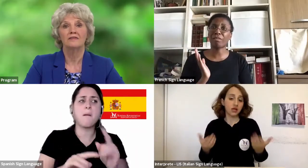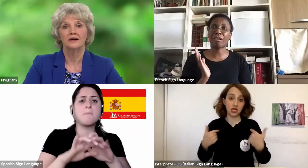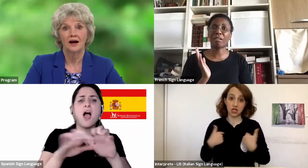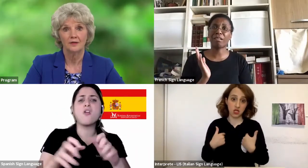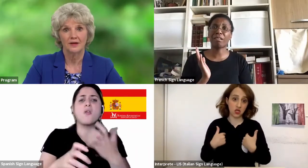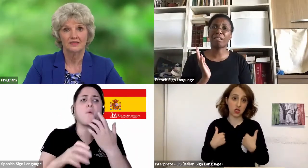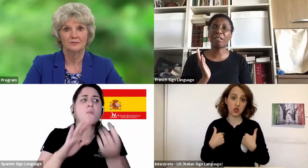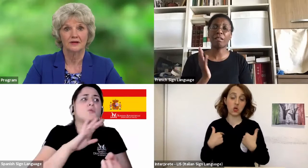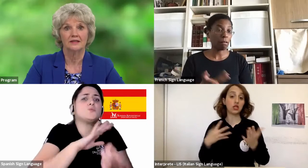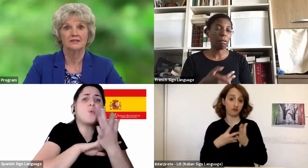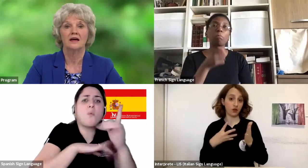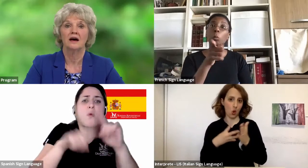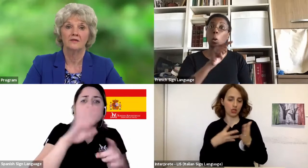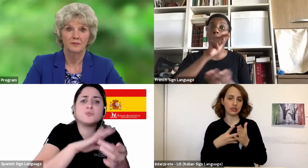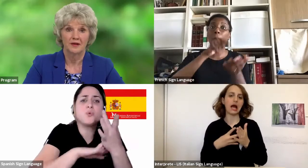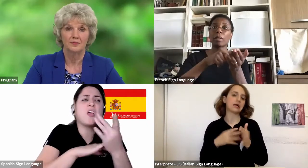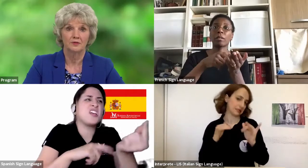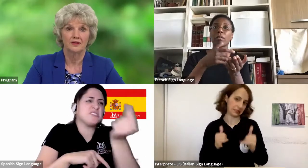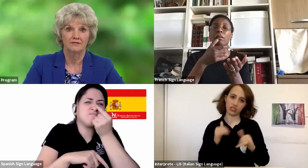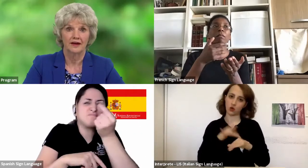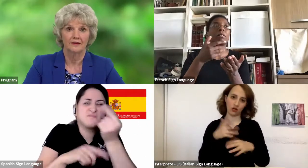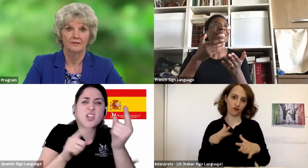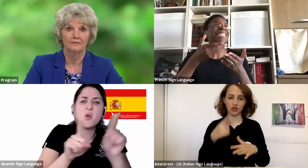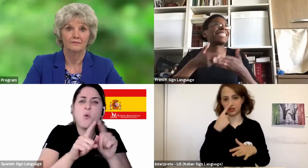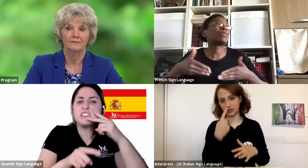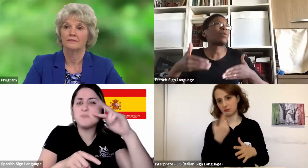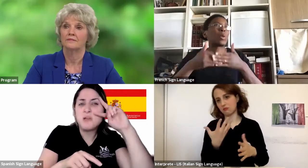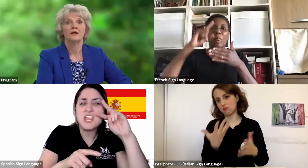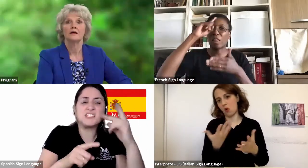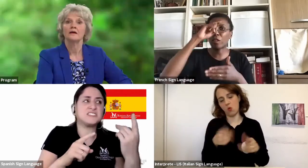a part of the common experience of the people who lived there.